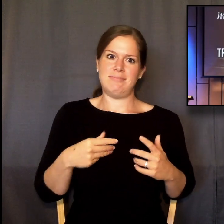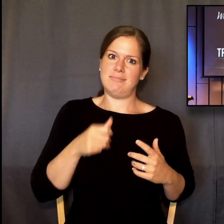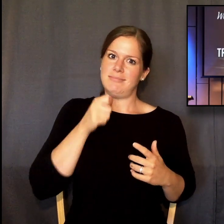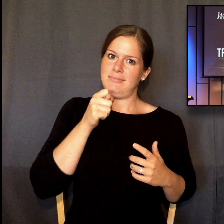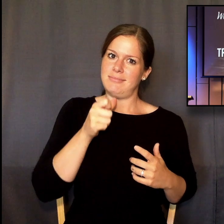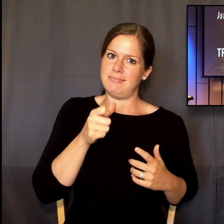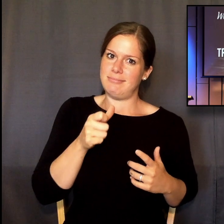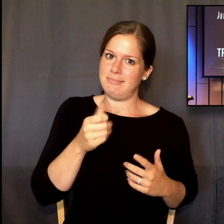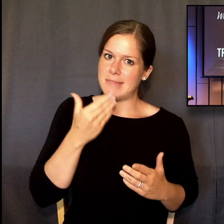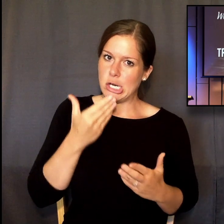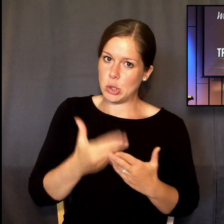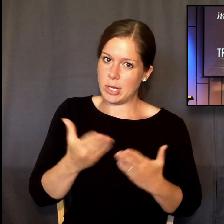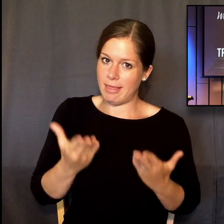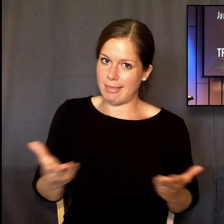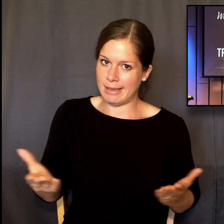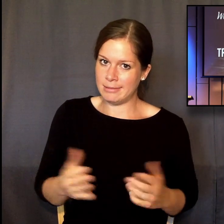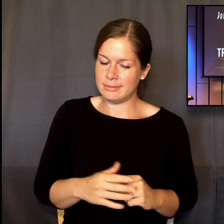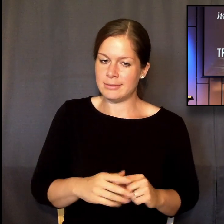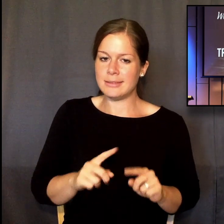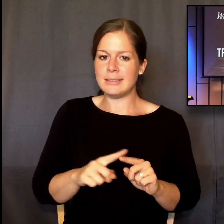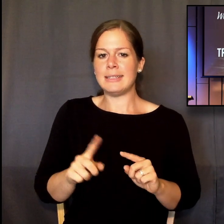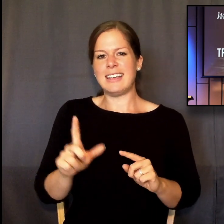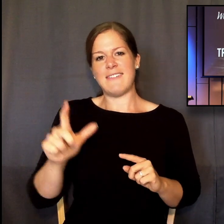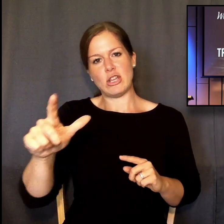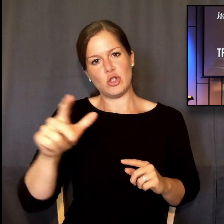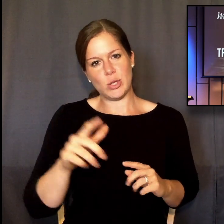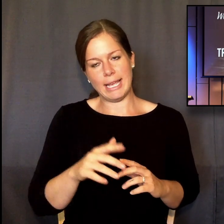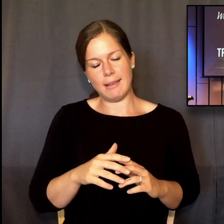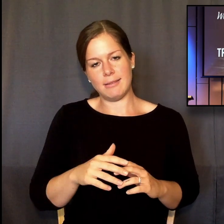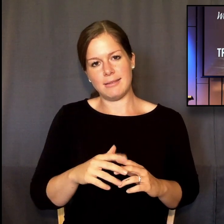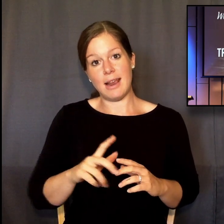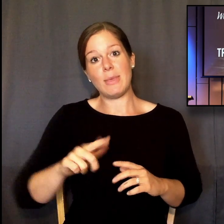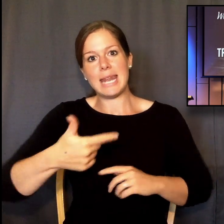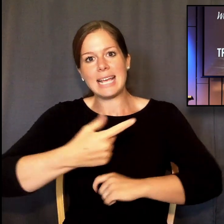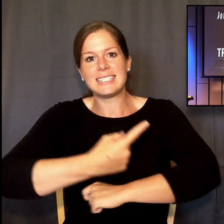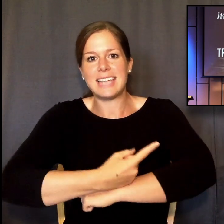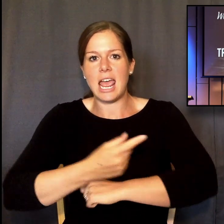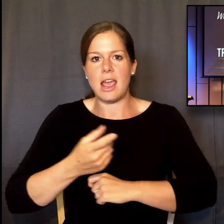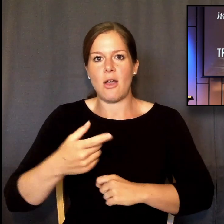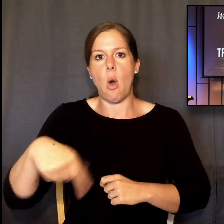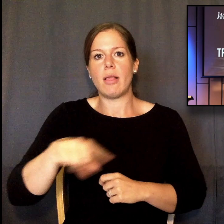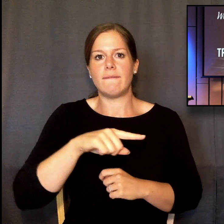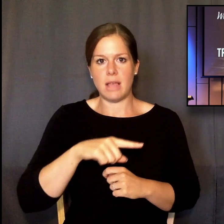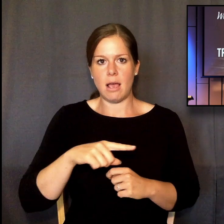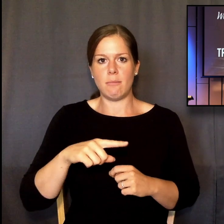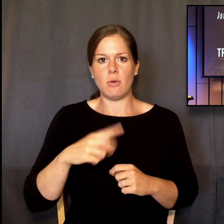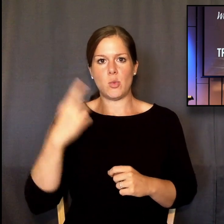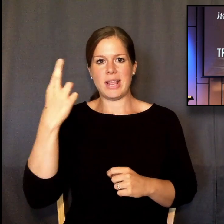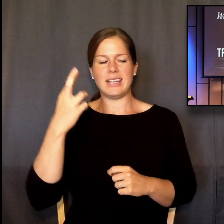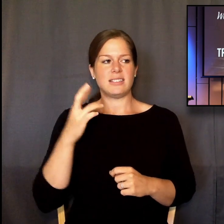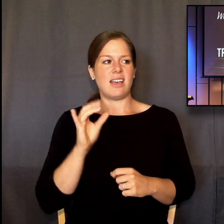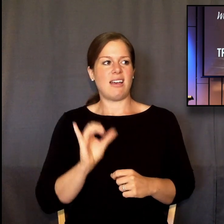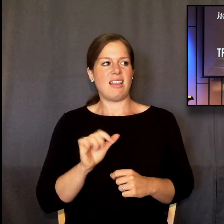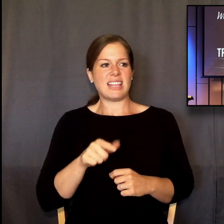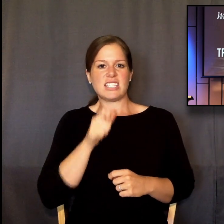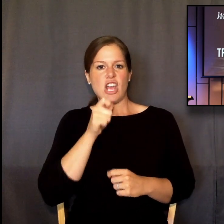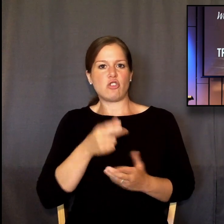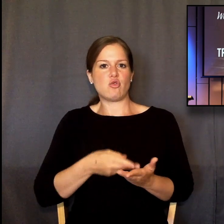Christian school. Now, eventually, actually, the next day, all of them came back around. But Ephesians 1,